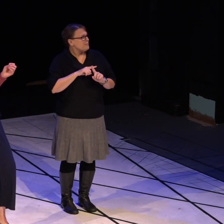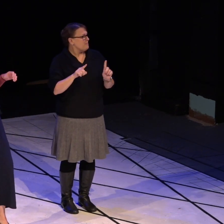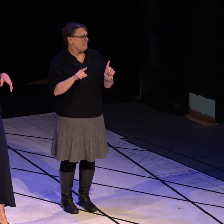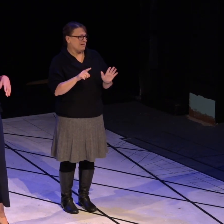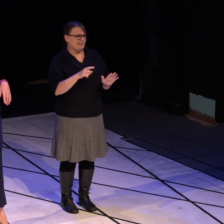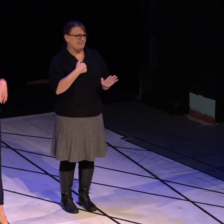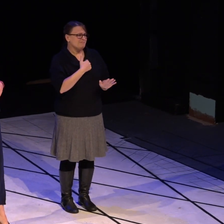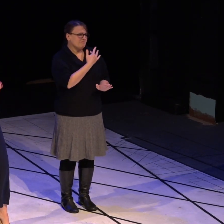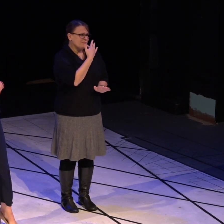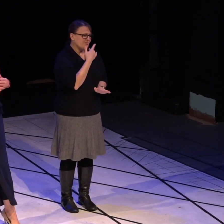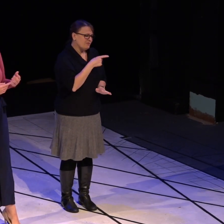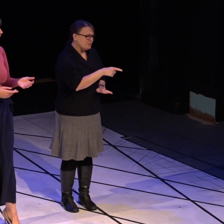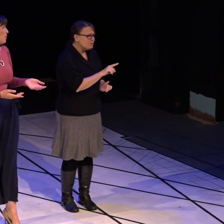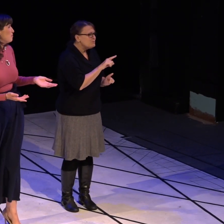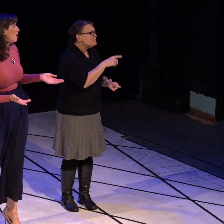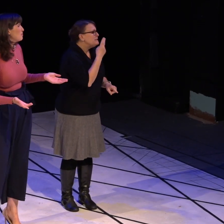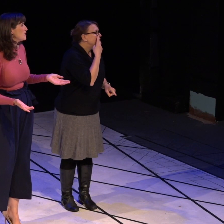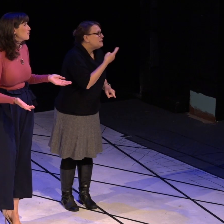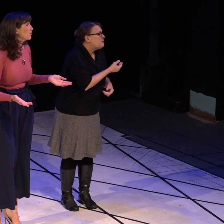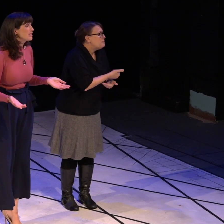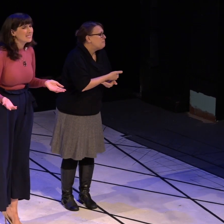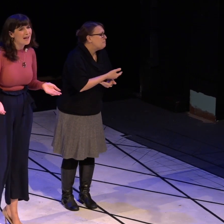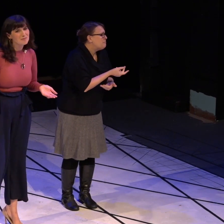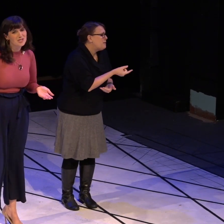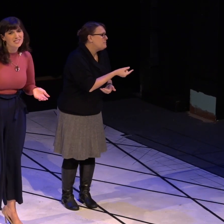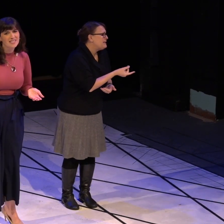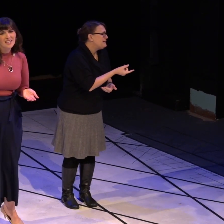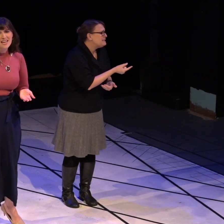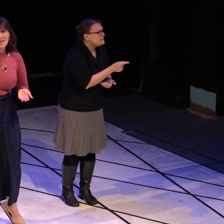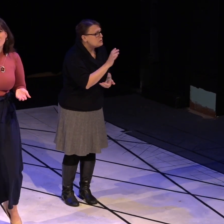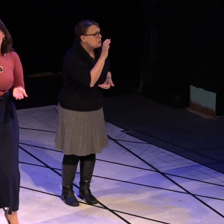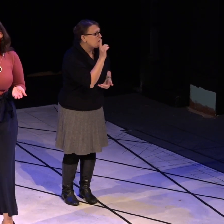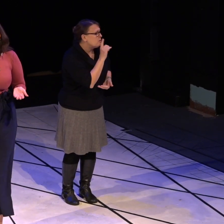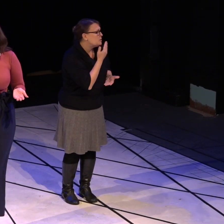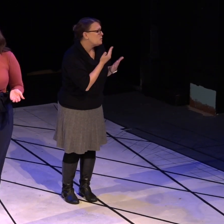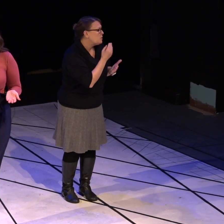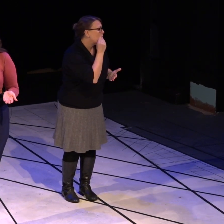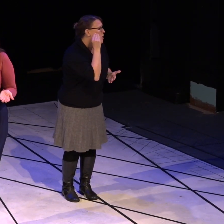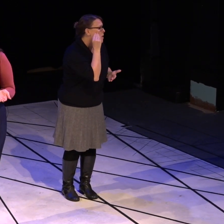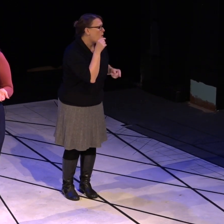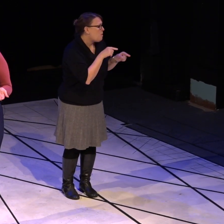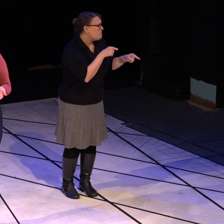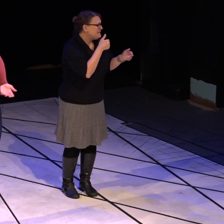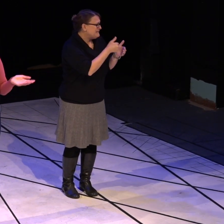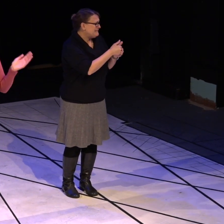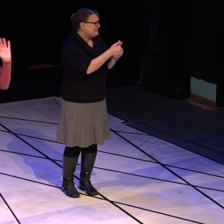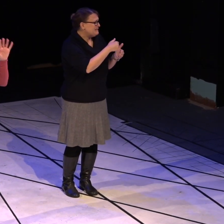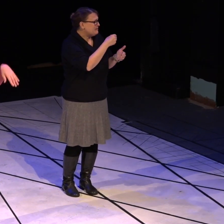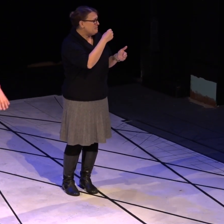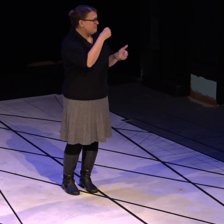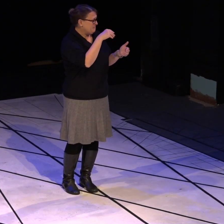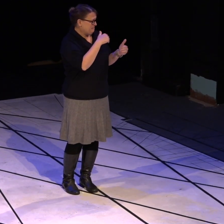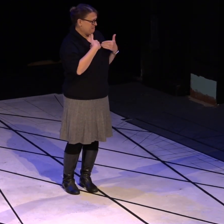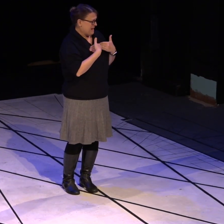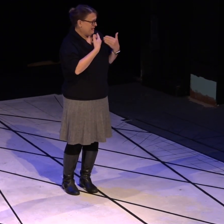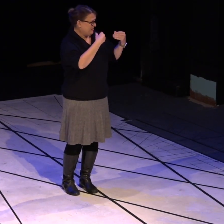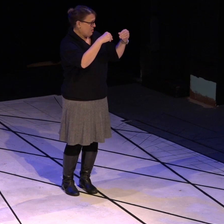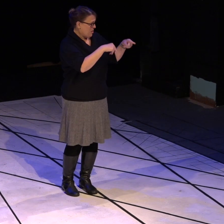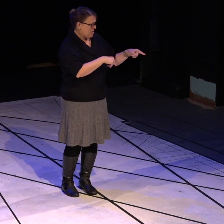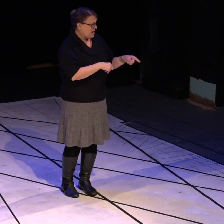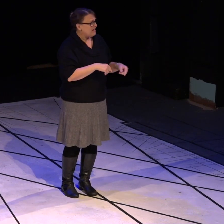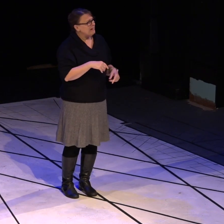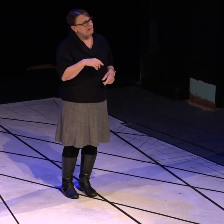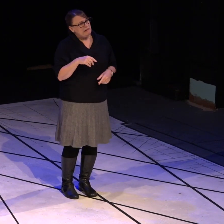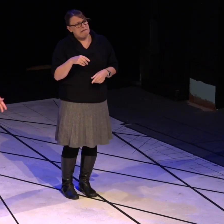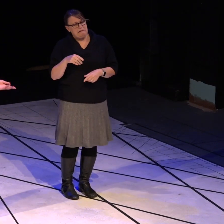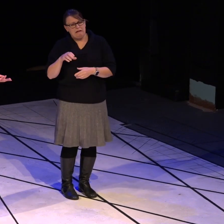much more inclined to go check out the puppies for adoption in front of the Petco. I mean, a box of Thin Mints to